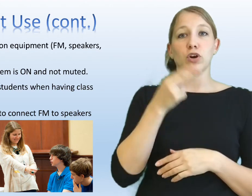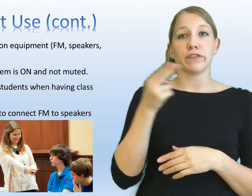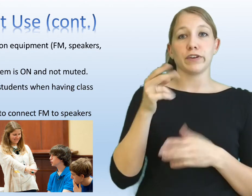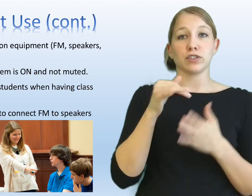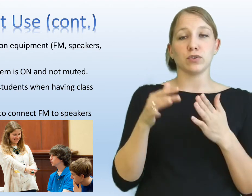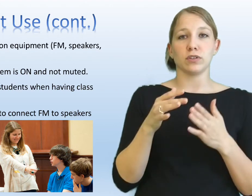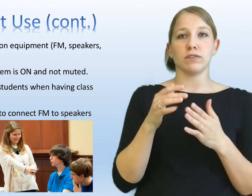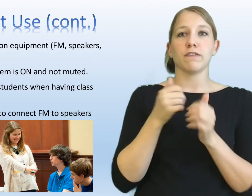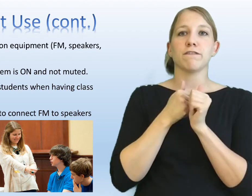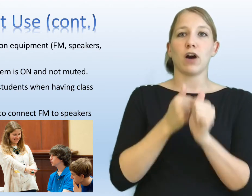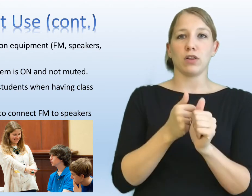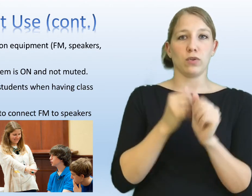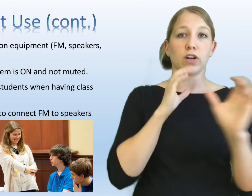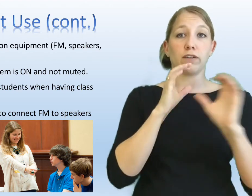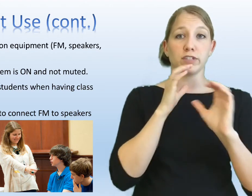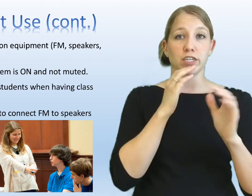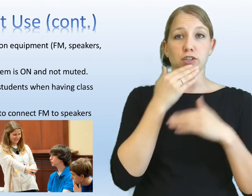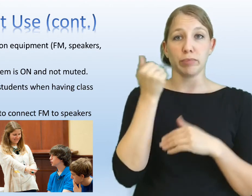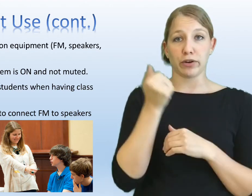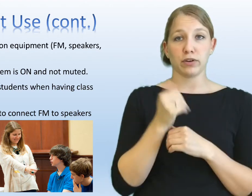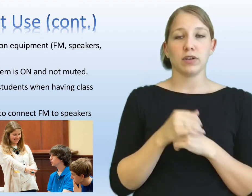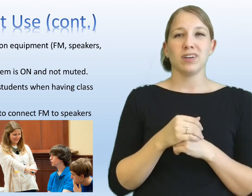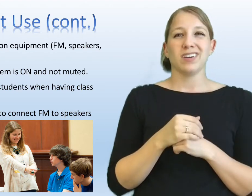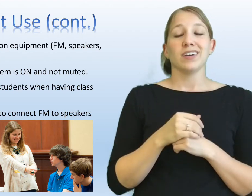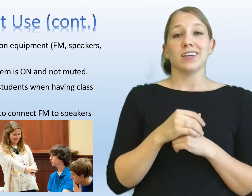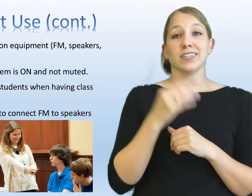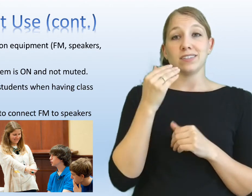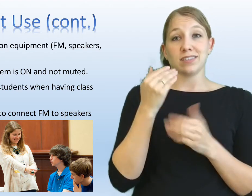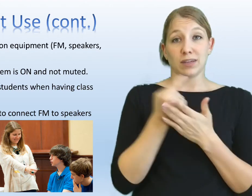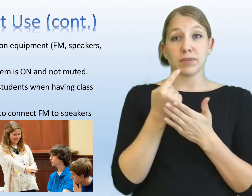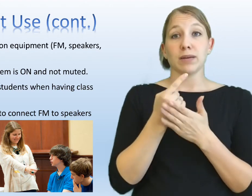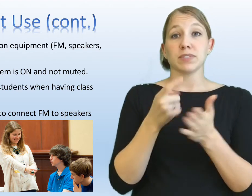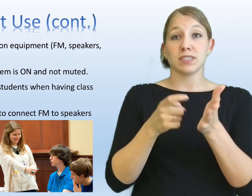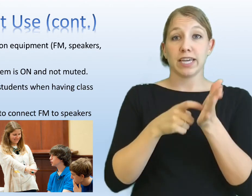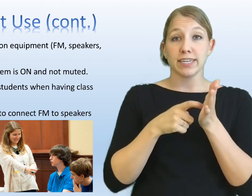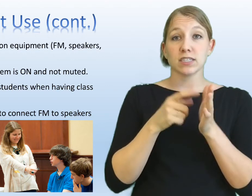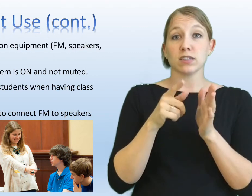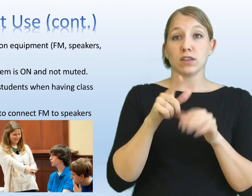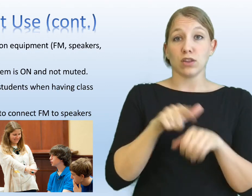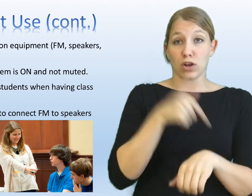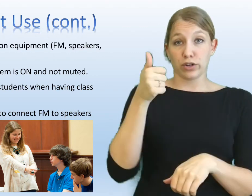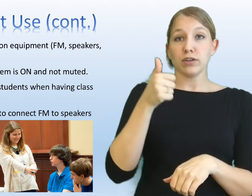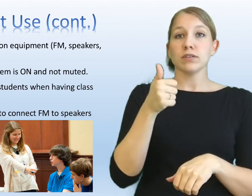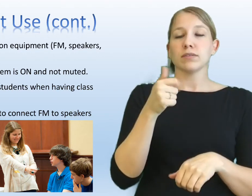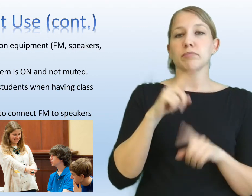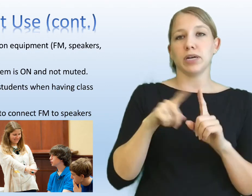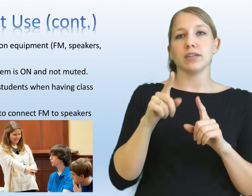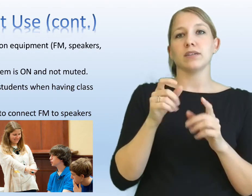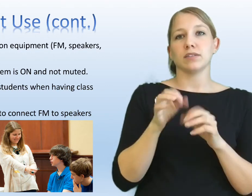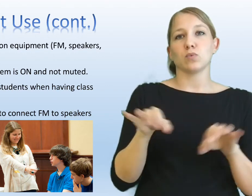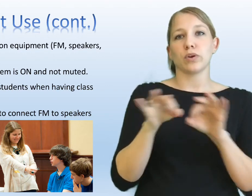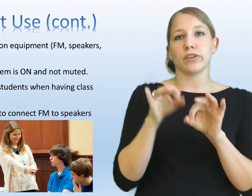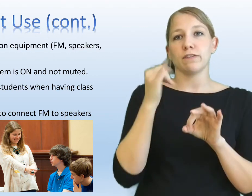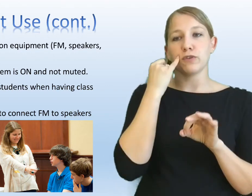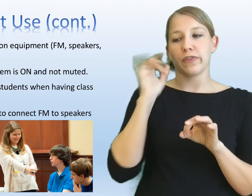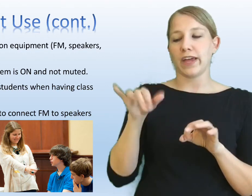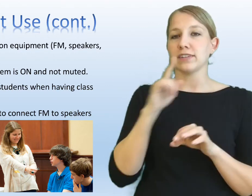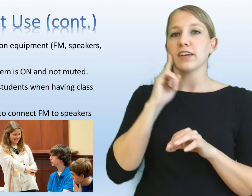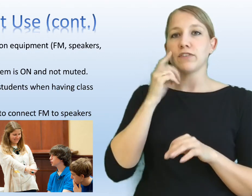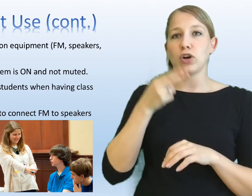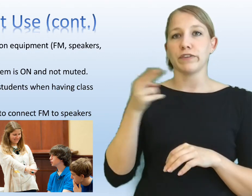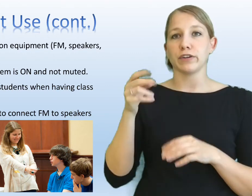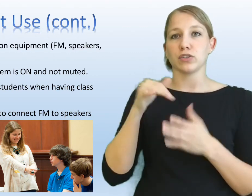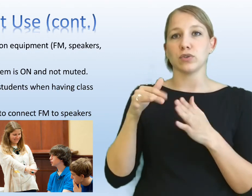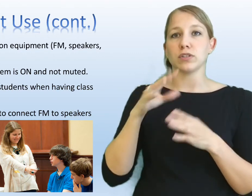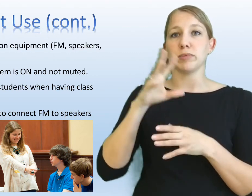deaf or hard hearing student follow the conversation better. It sometimes takes longer, but it's worth it for